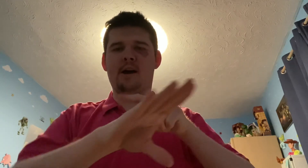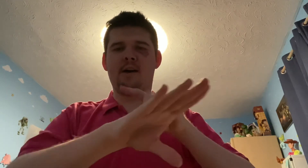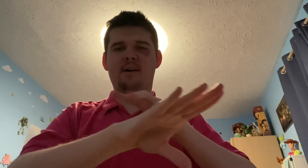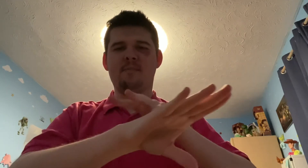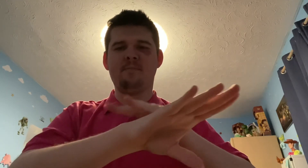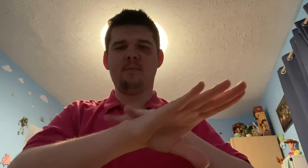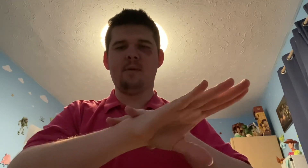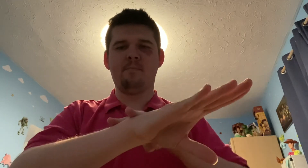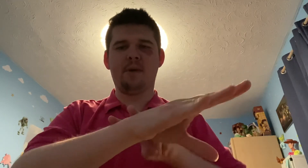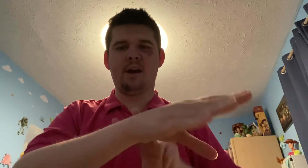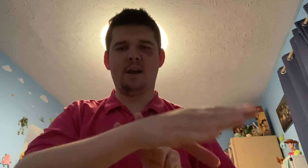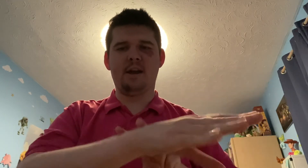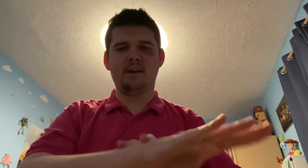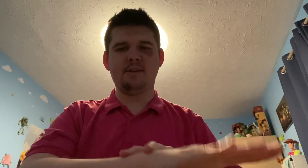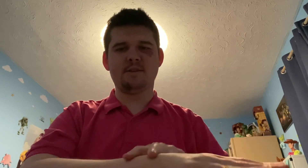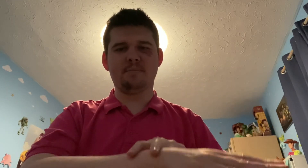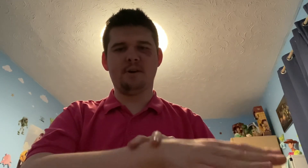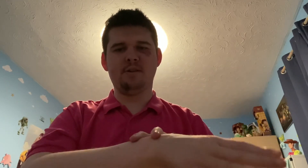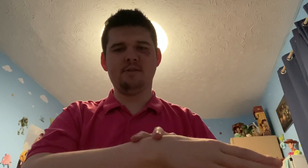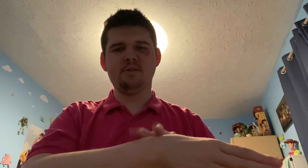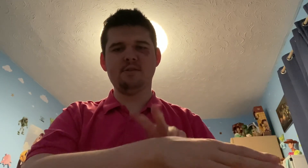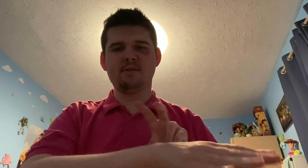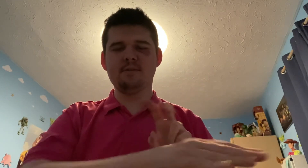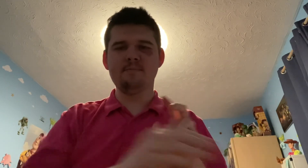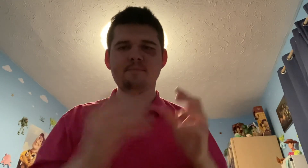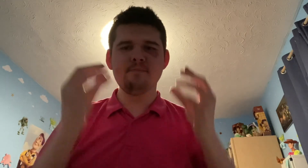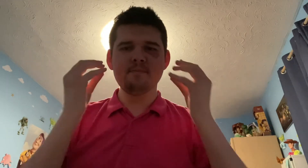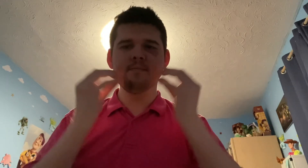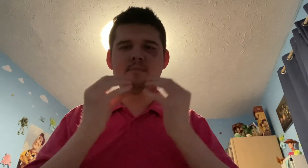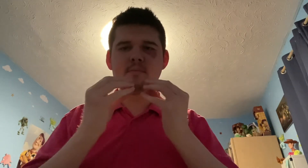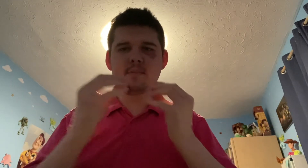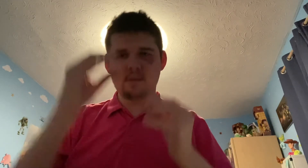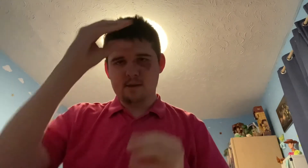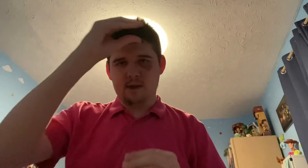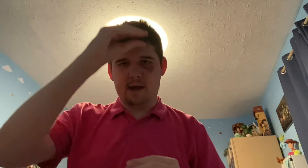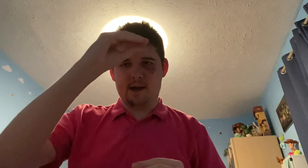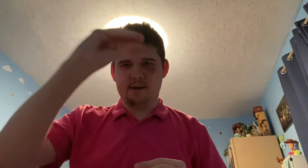And policeman's hat.